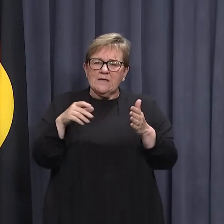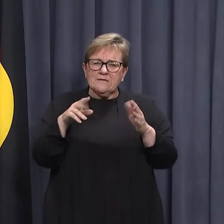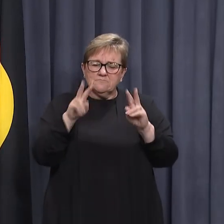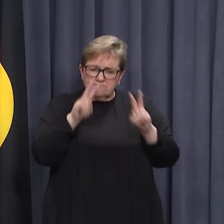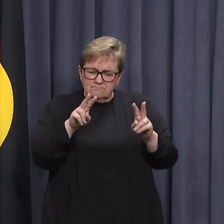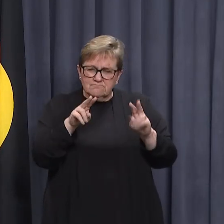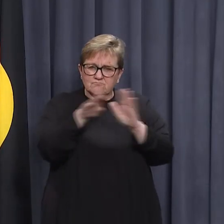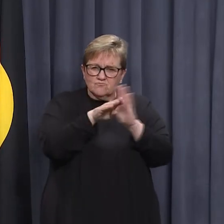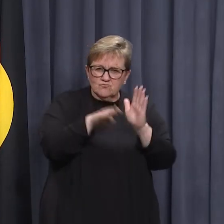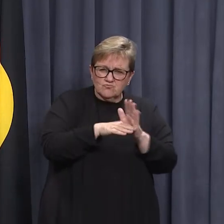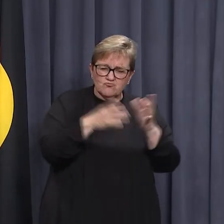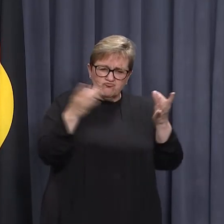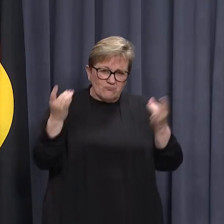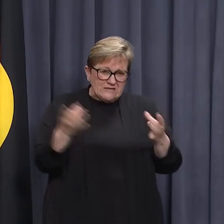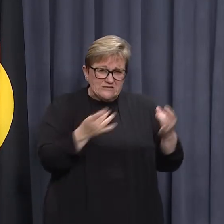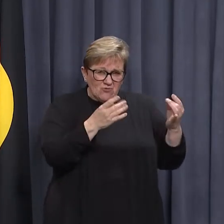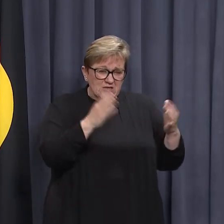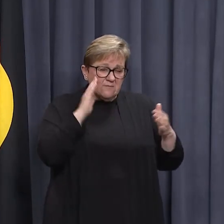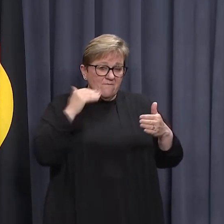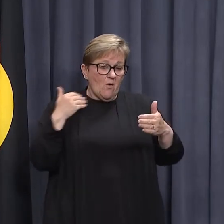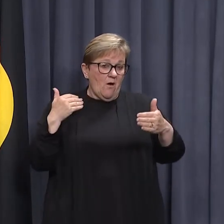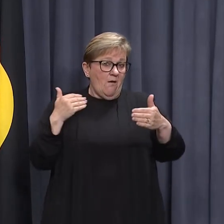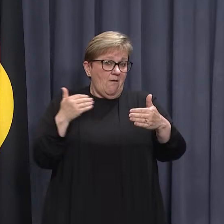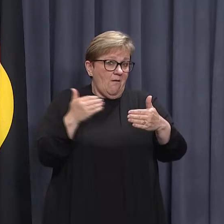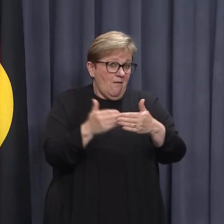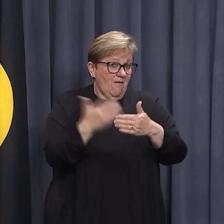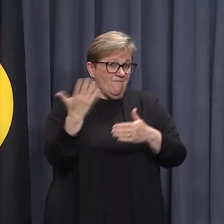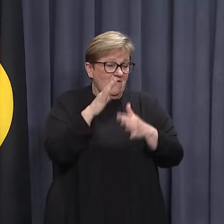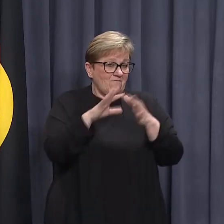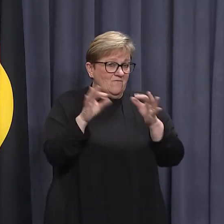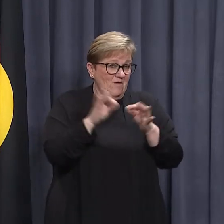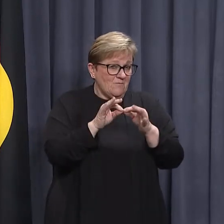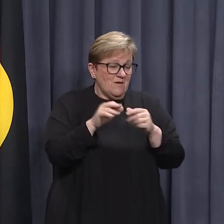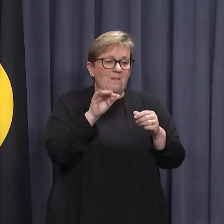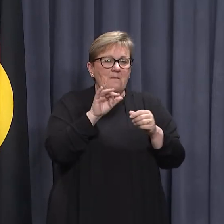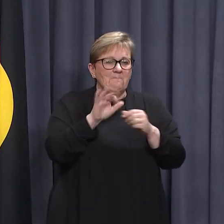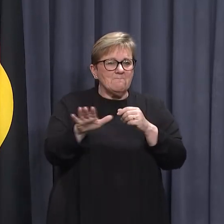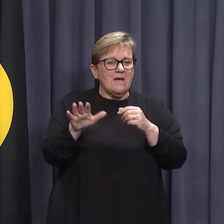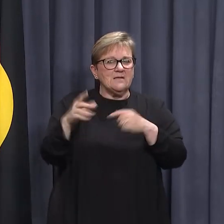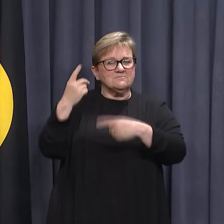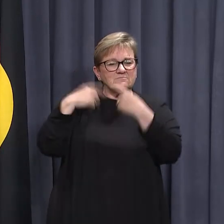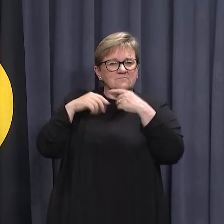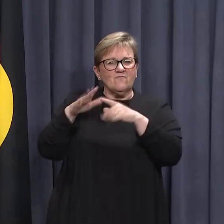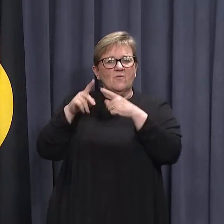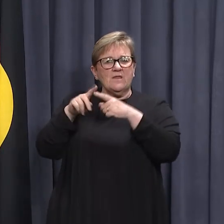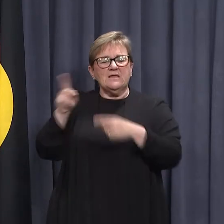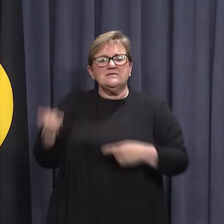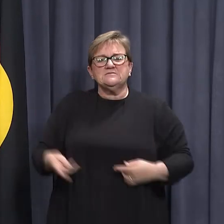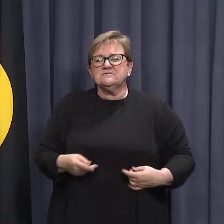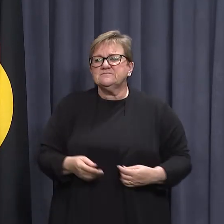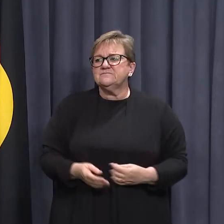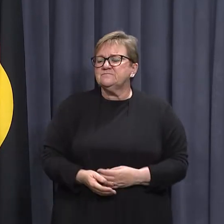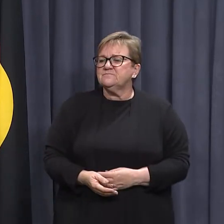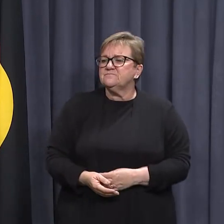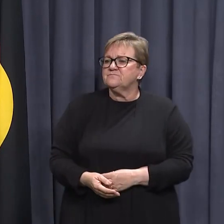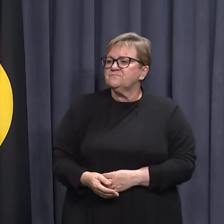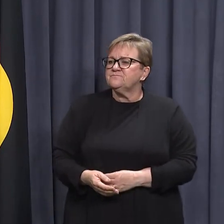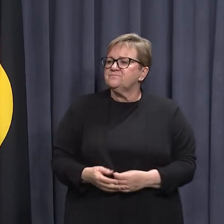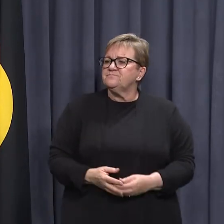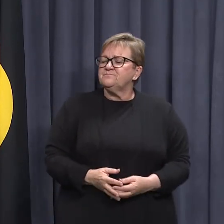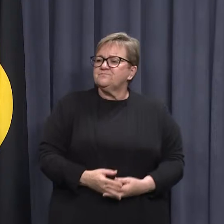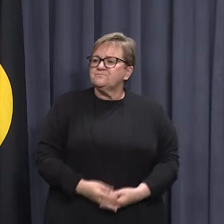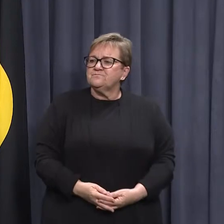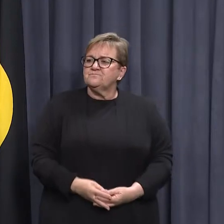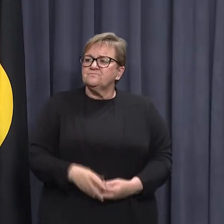as best we can lead up to that date that are based upon the best of experience and practice over east. In terms of the transmission